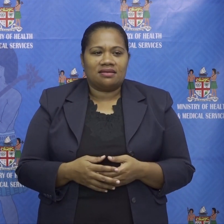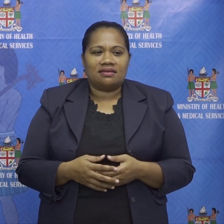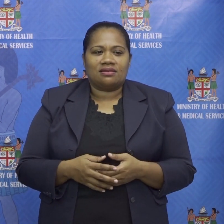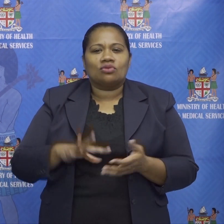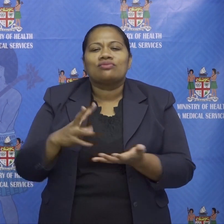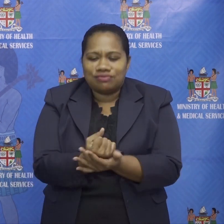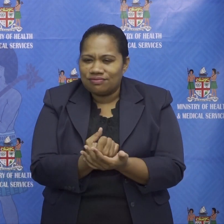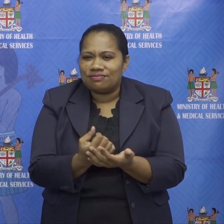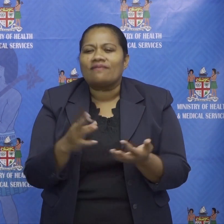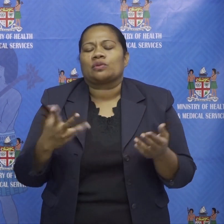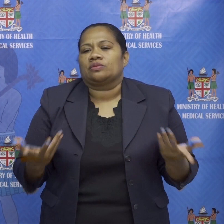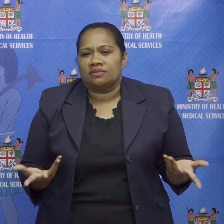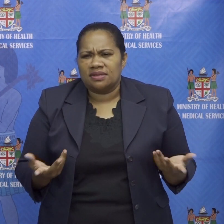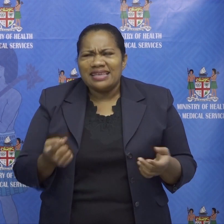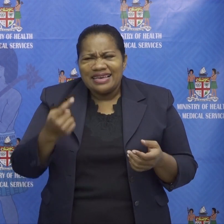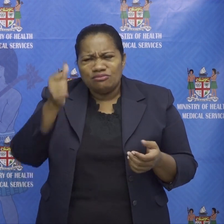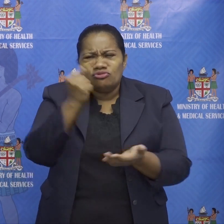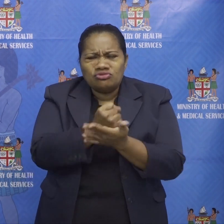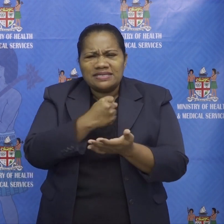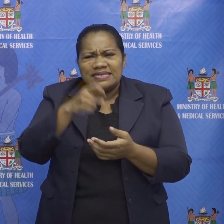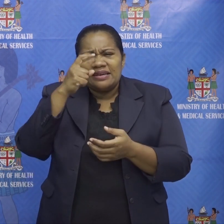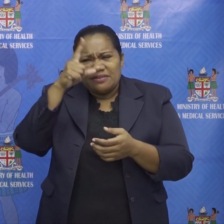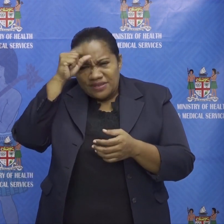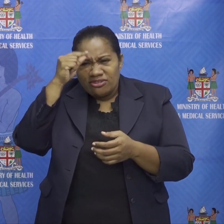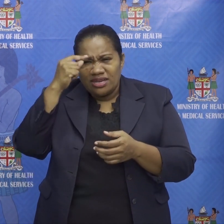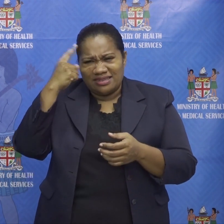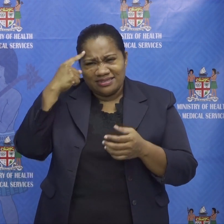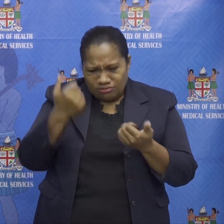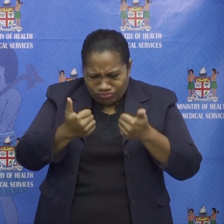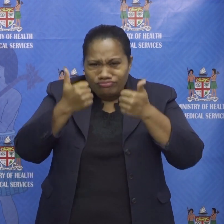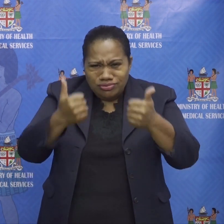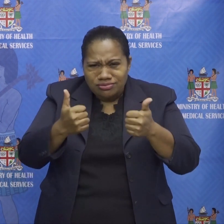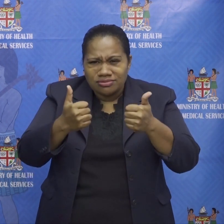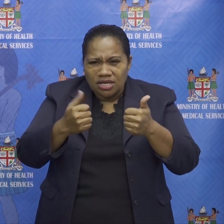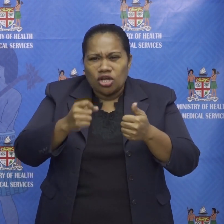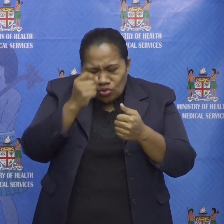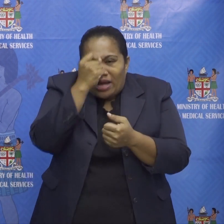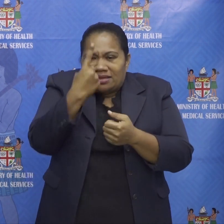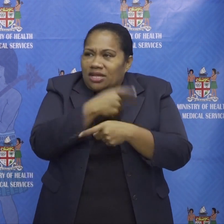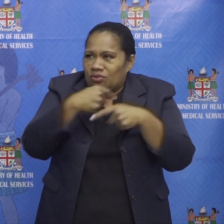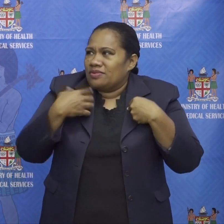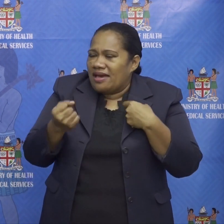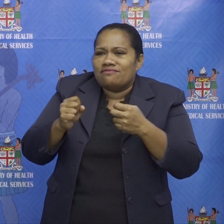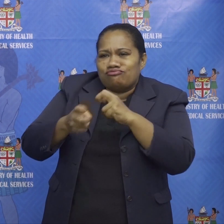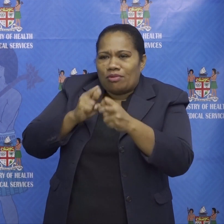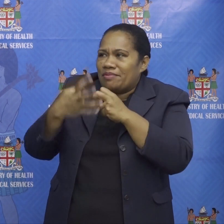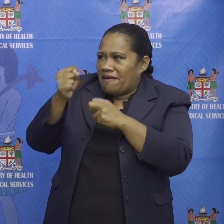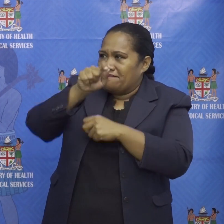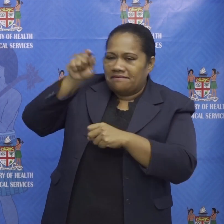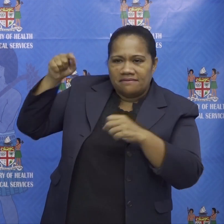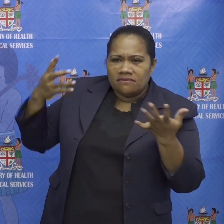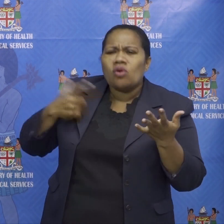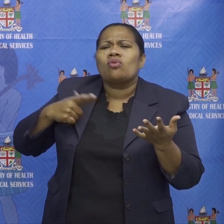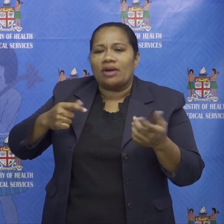i'm sure the fijian iq is higher enough to understand that there is a big problem we got out there why do i need to make it compulsory